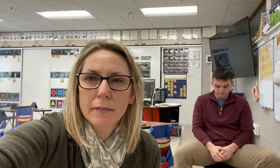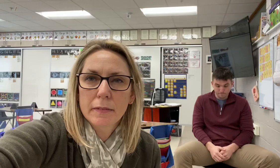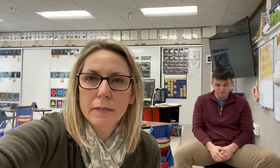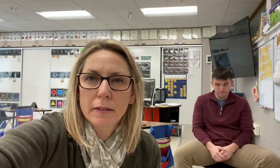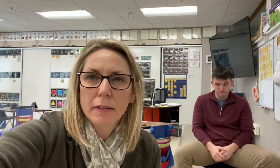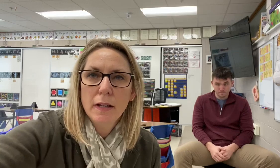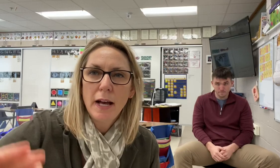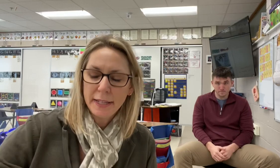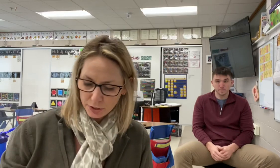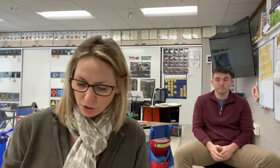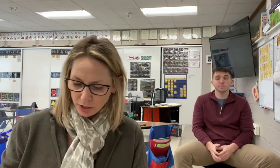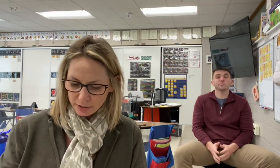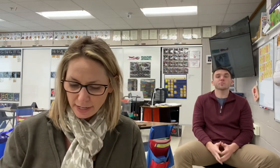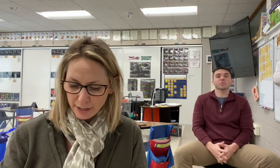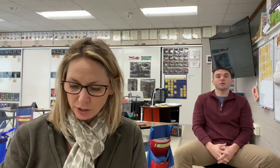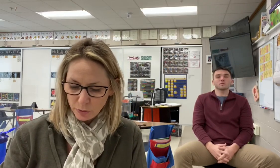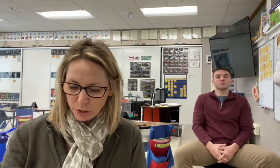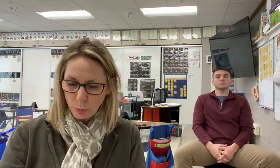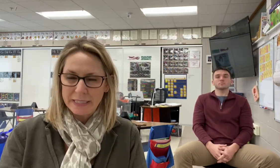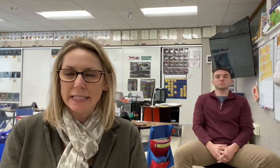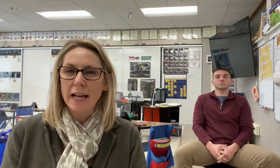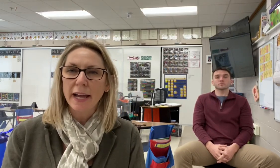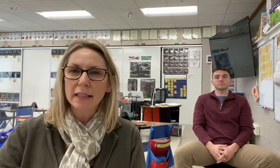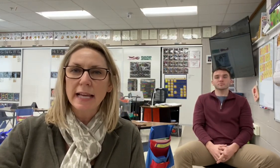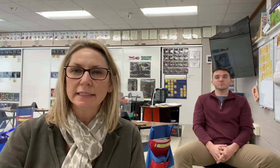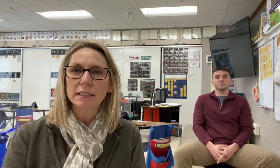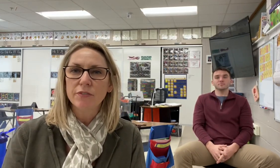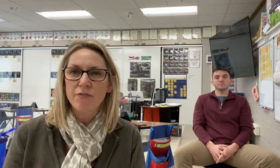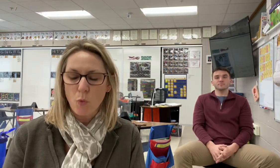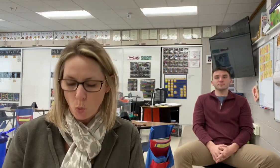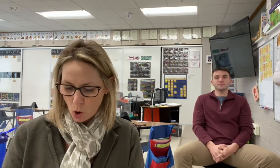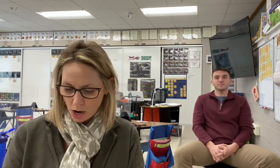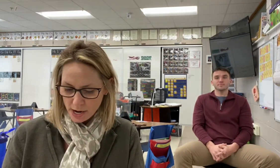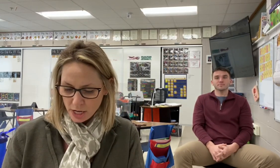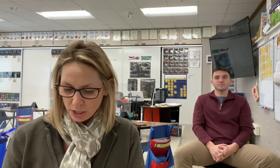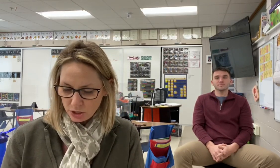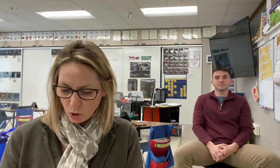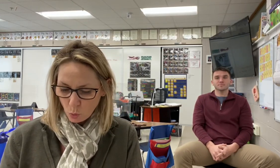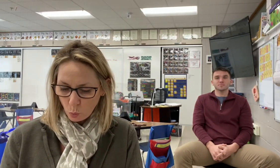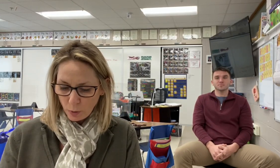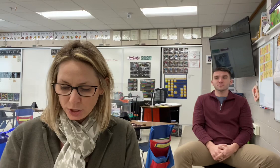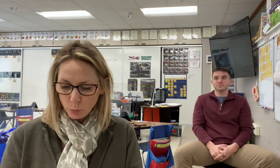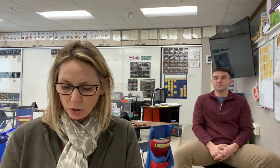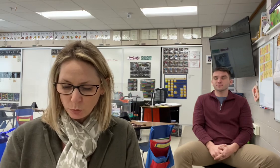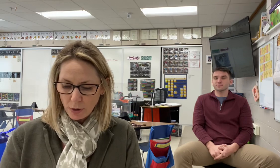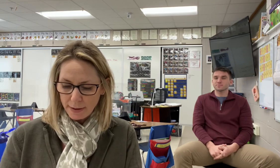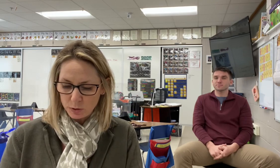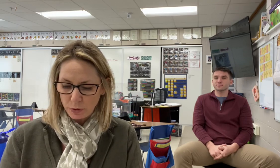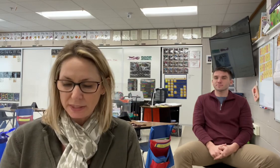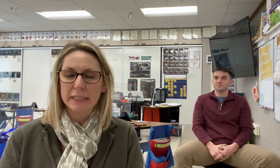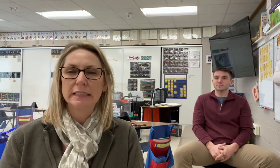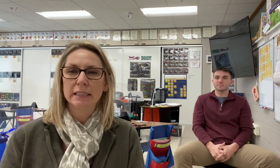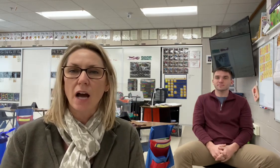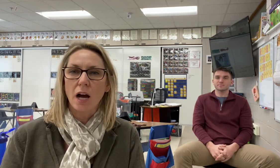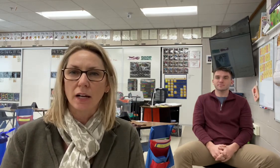Hi Kindergarten, Hegarty Week 29, Lesson 4. So, which word rhymes with skunk?